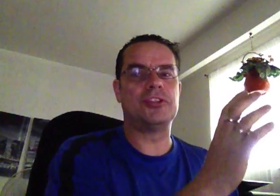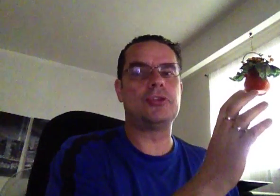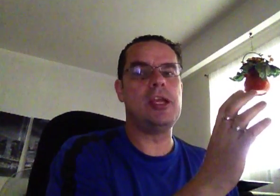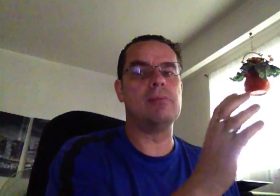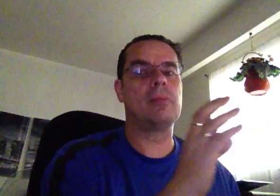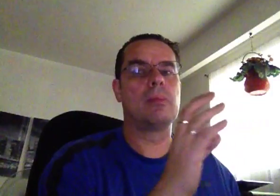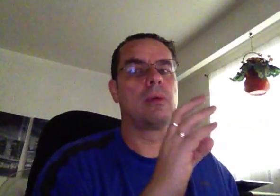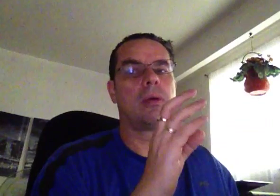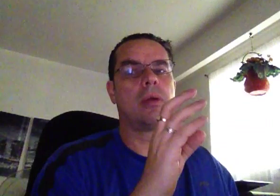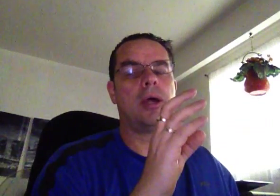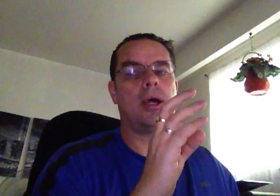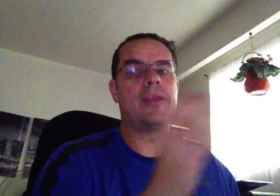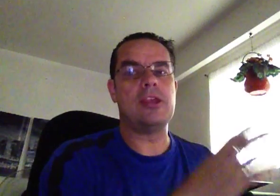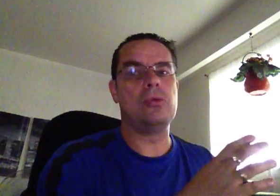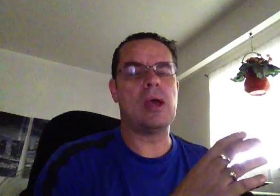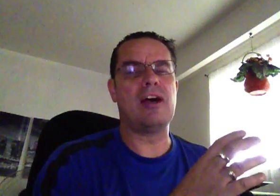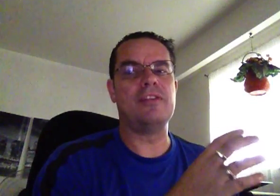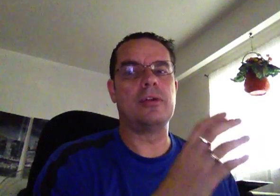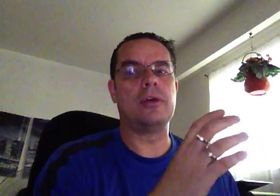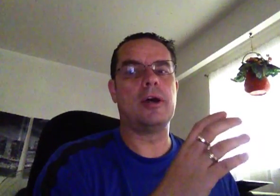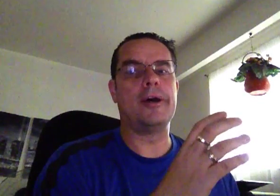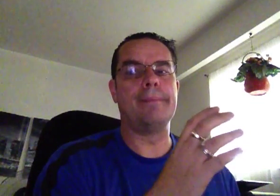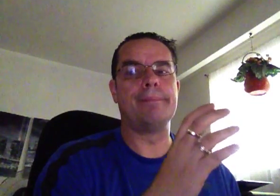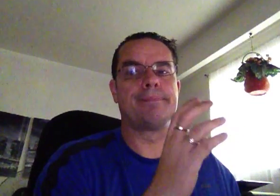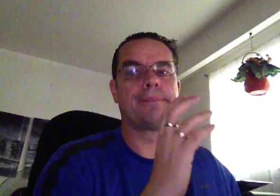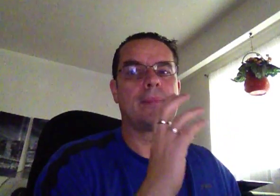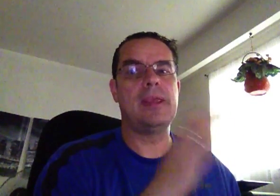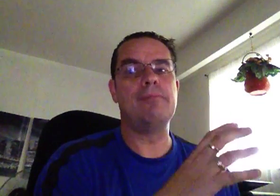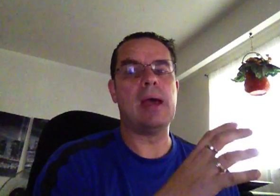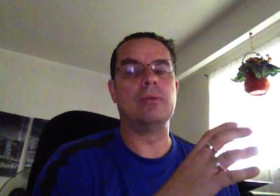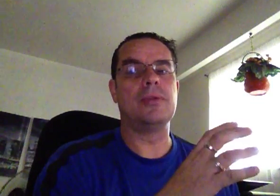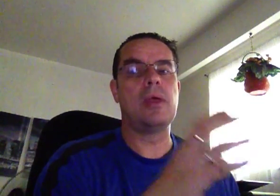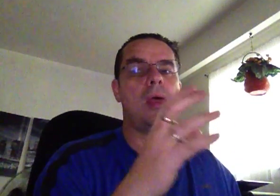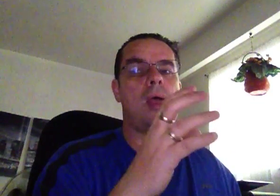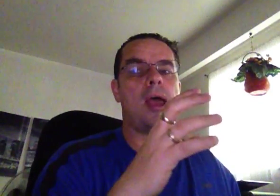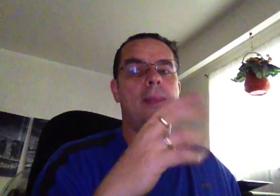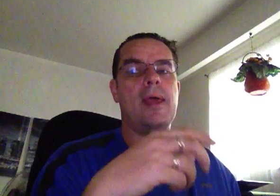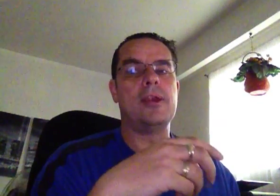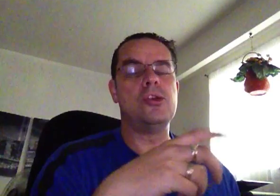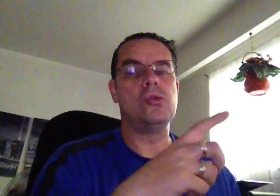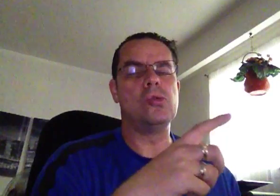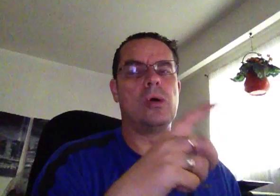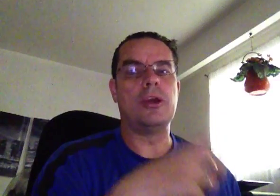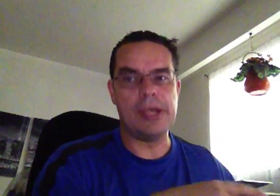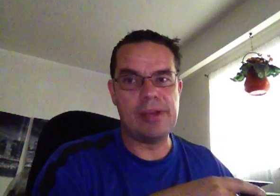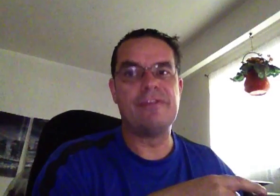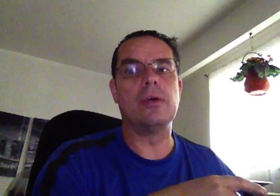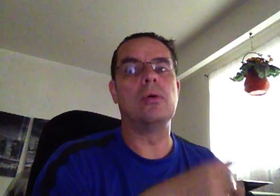your stream that you have your inbound. And then, you have your inflow,